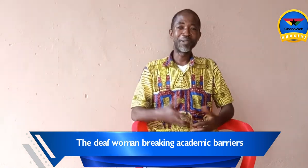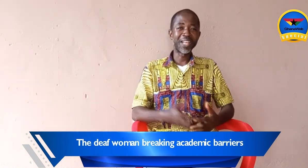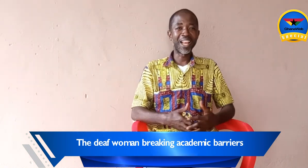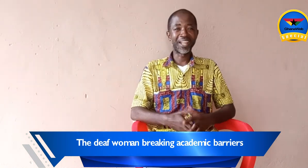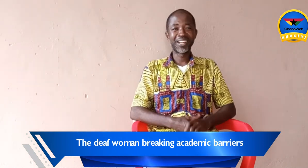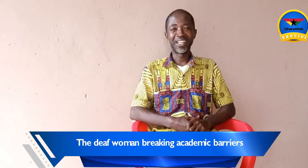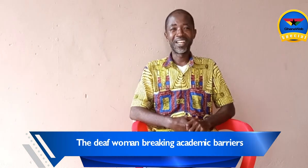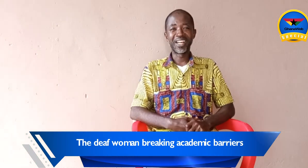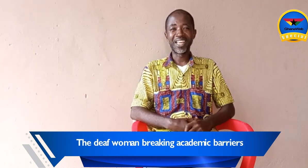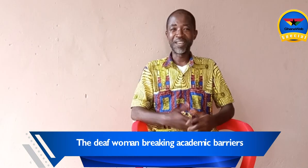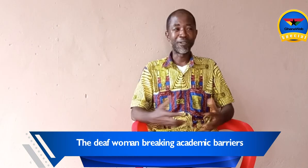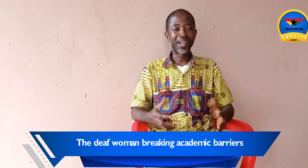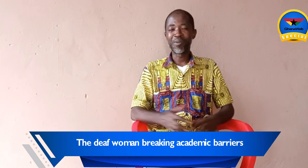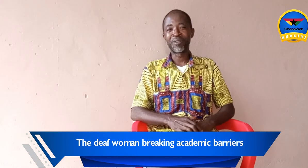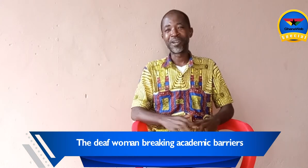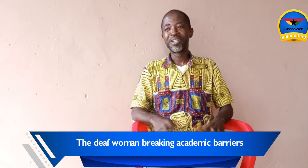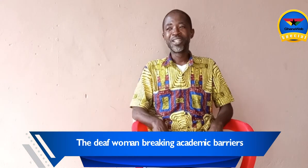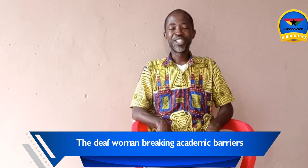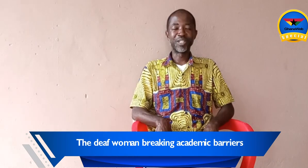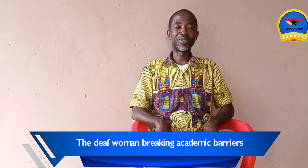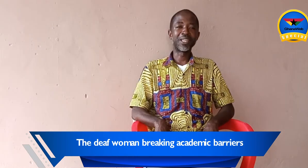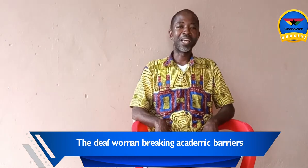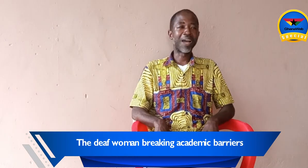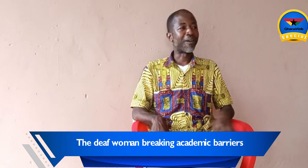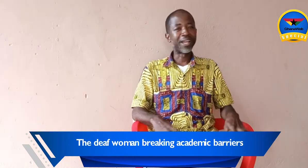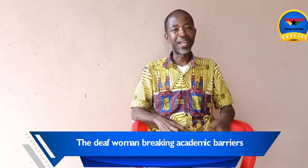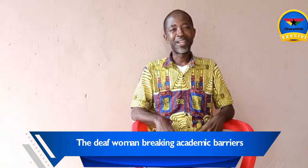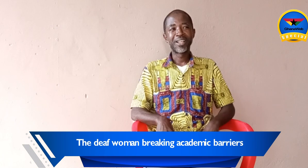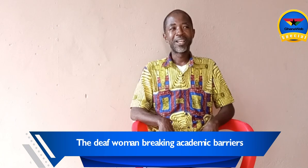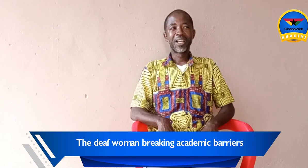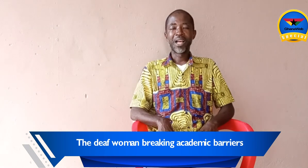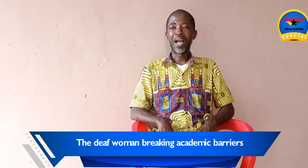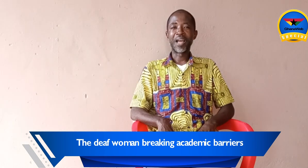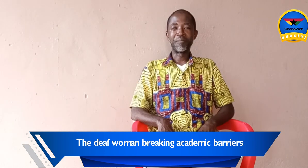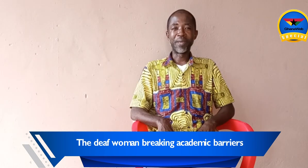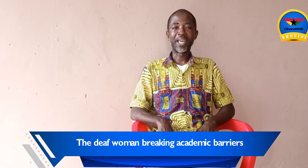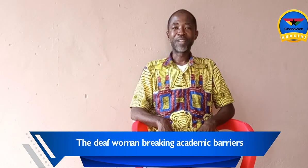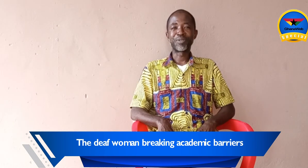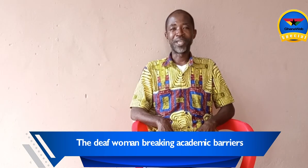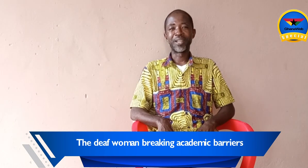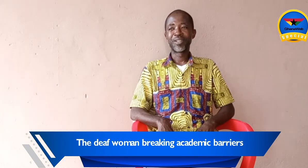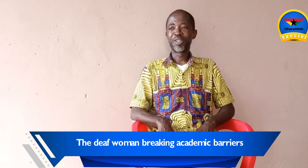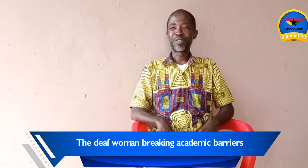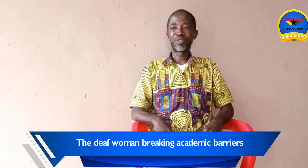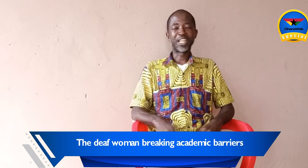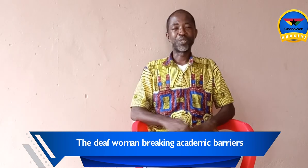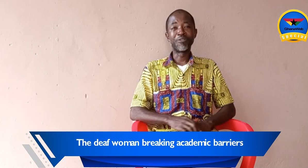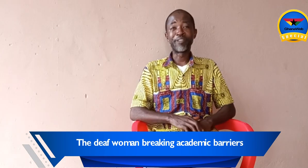lack. I hear for her. Whenever she needs to hear around her head, I make her to hear. So that she won't feel that